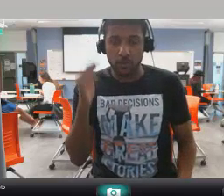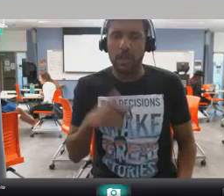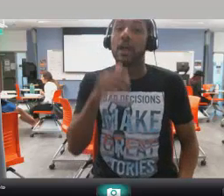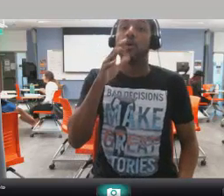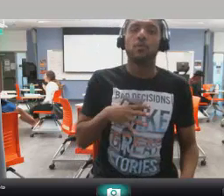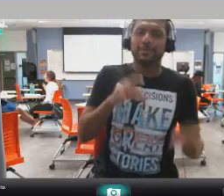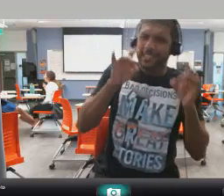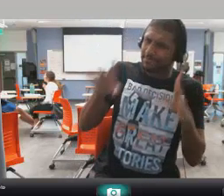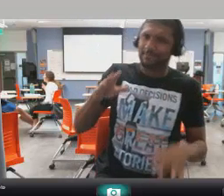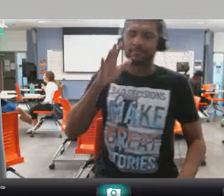hate women.